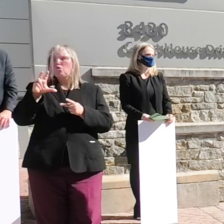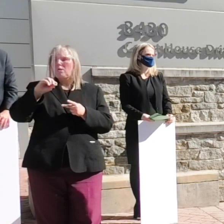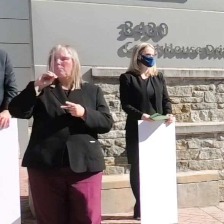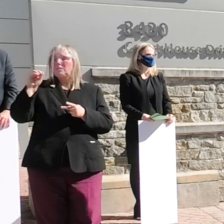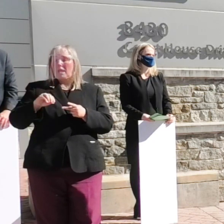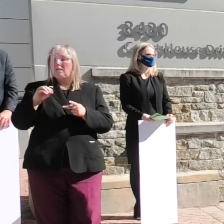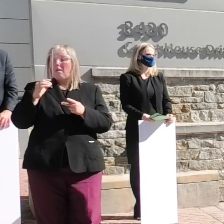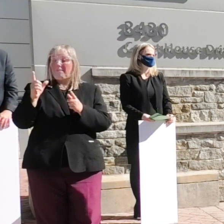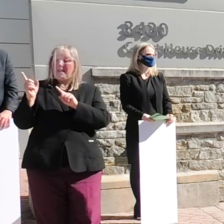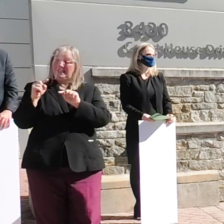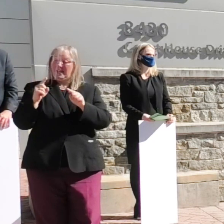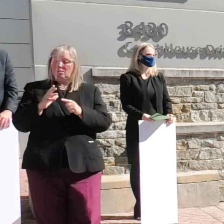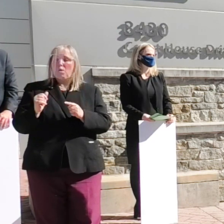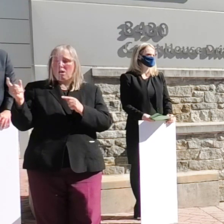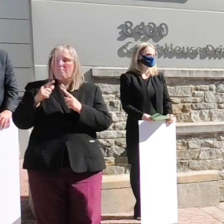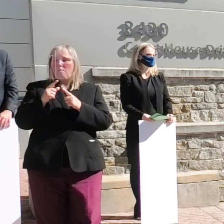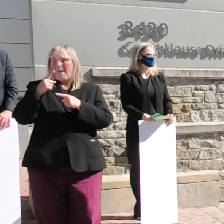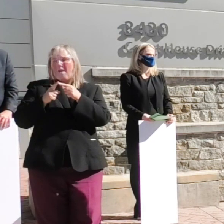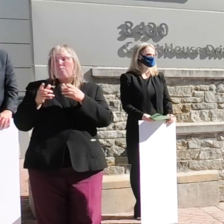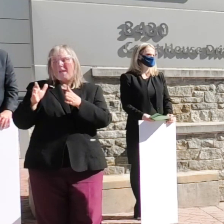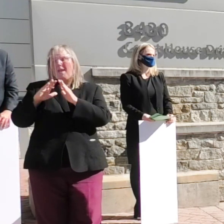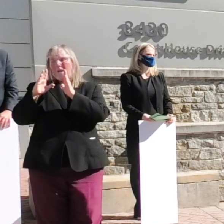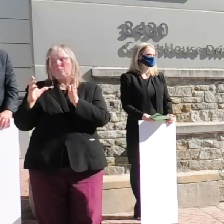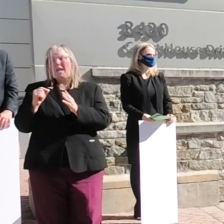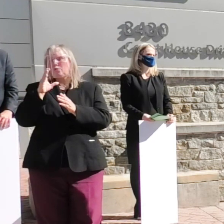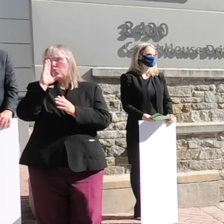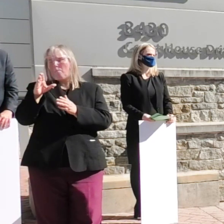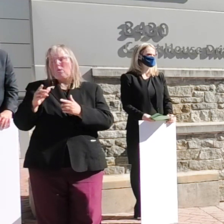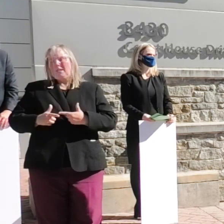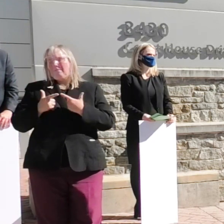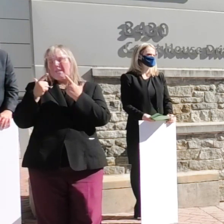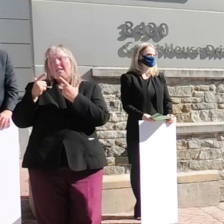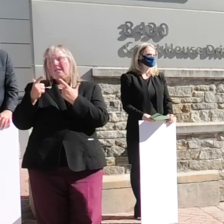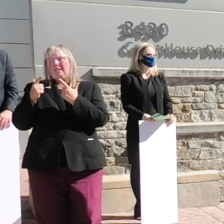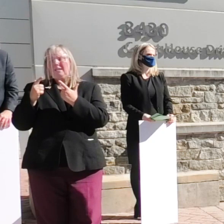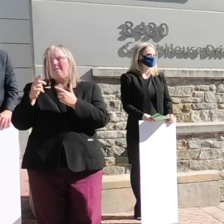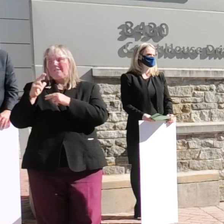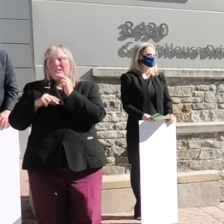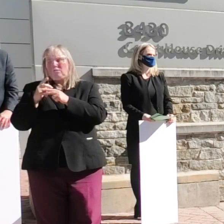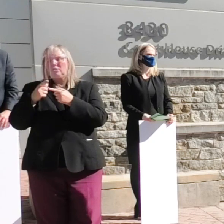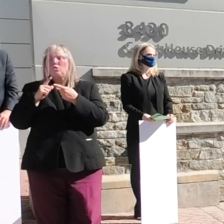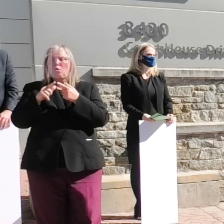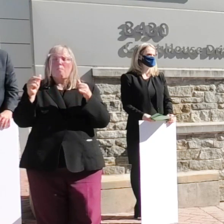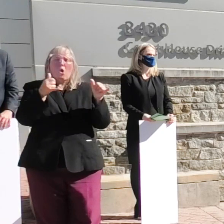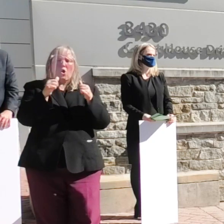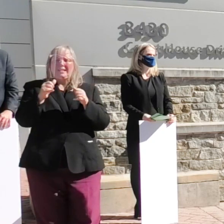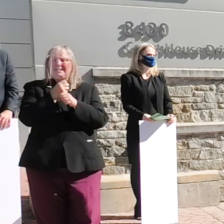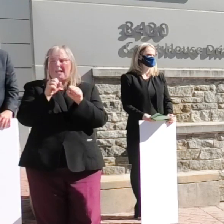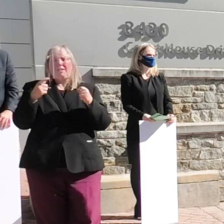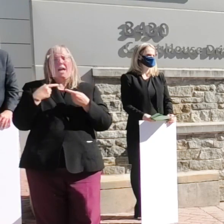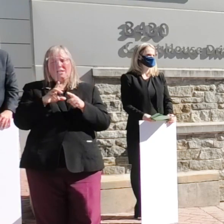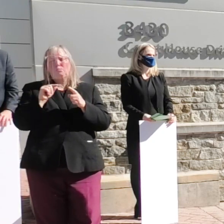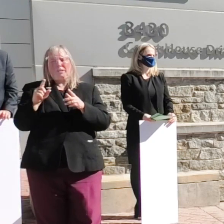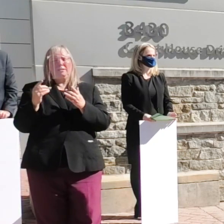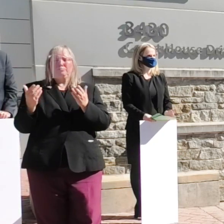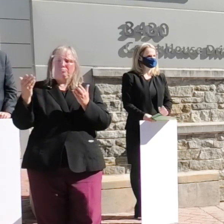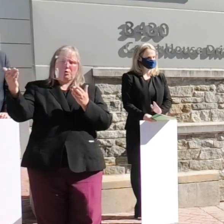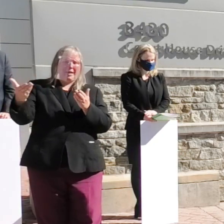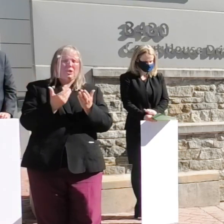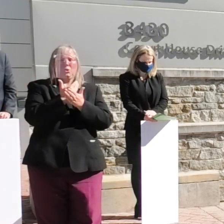halfway houses and sober living facilities to party safely as we ring in the new year this year thank you